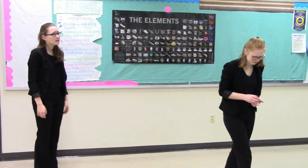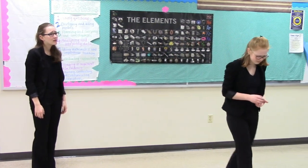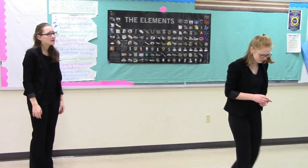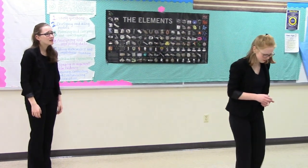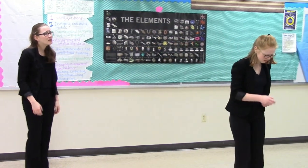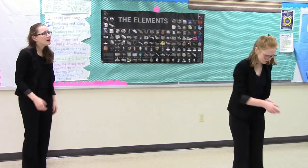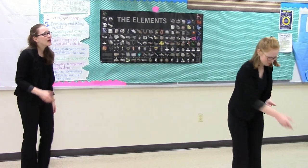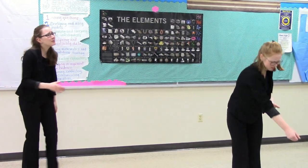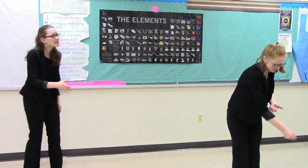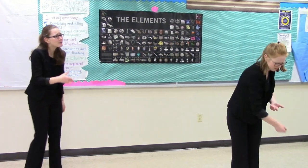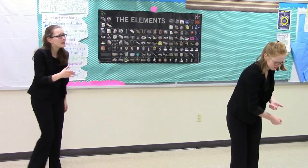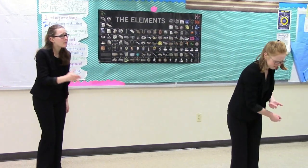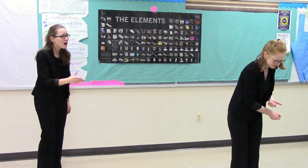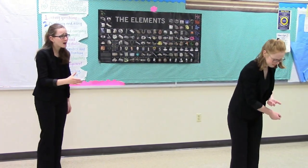What? I miss my mom.